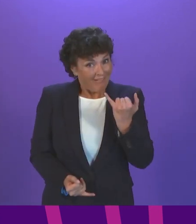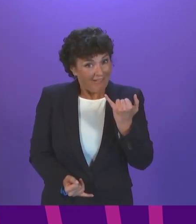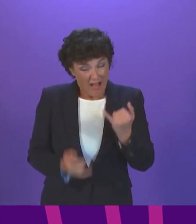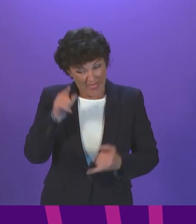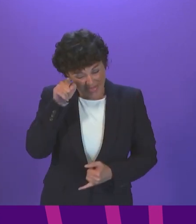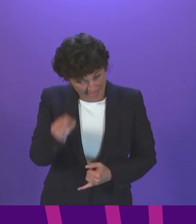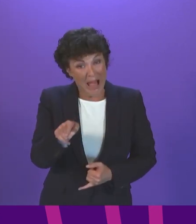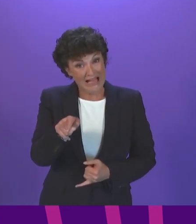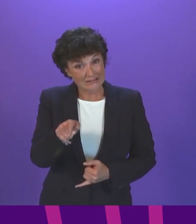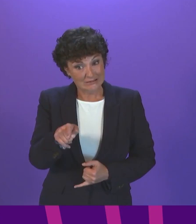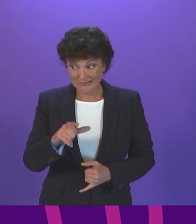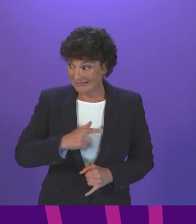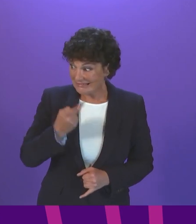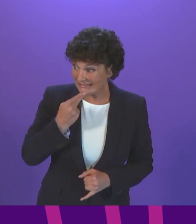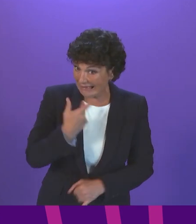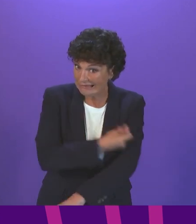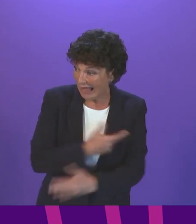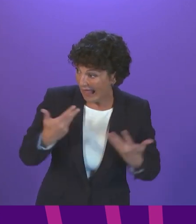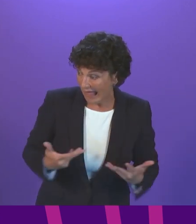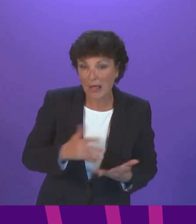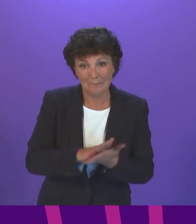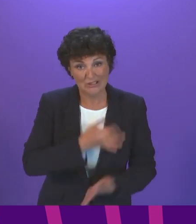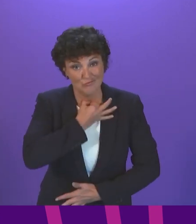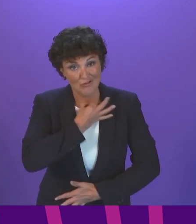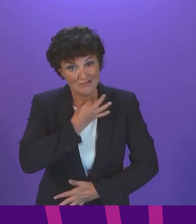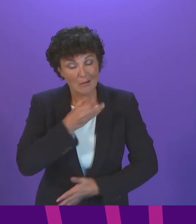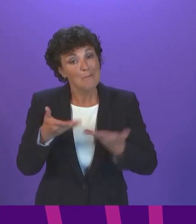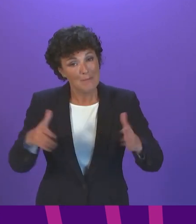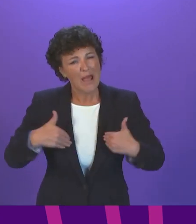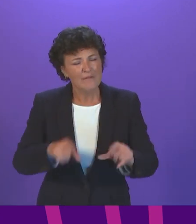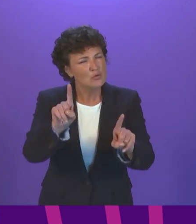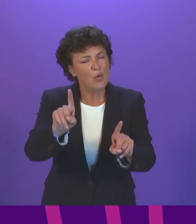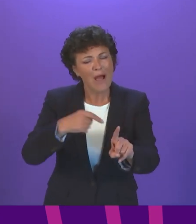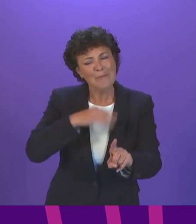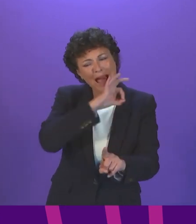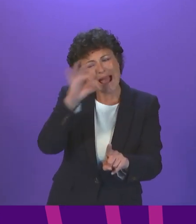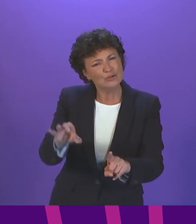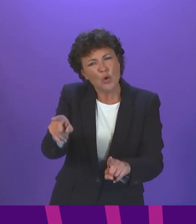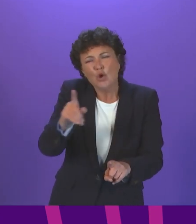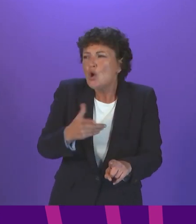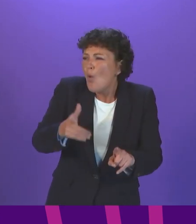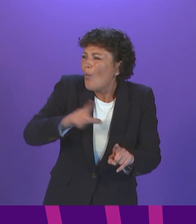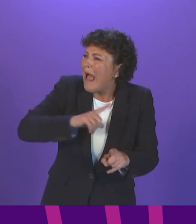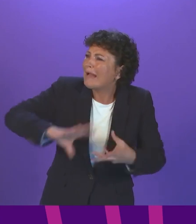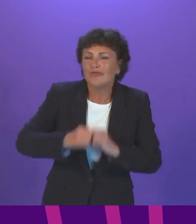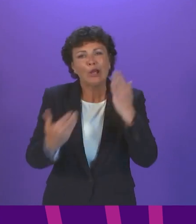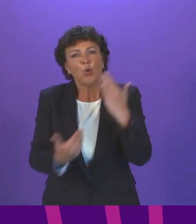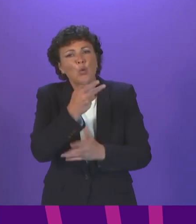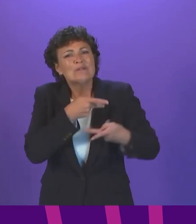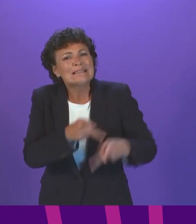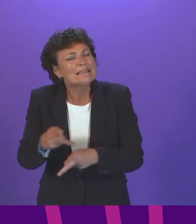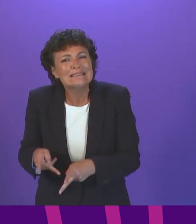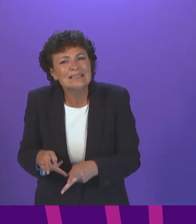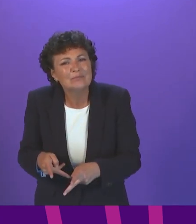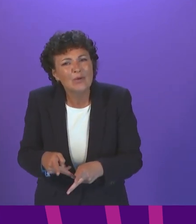one that is putting public health at risk on a daily basis. So rather than creating new systems, what urgent action will the government take to